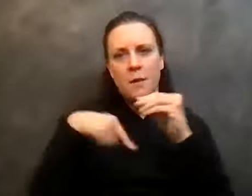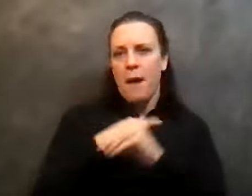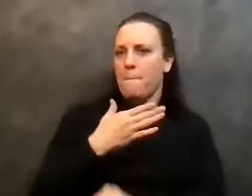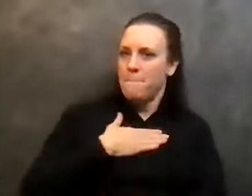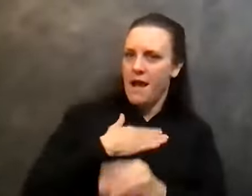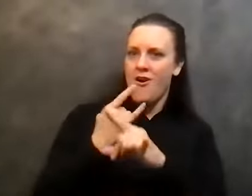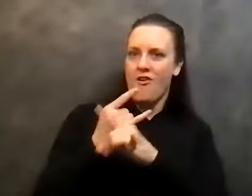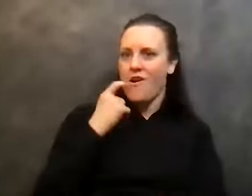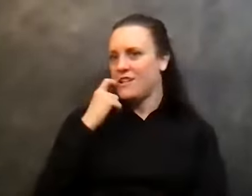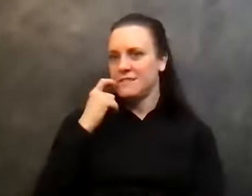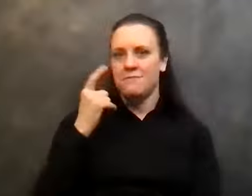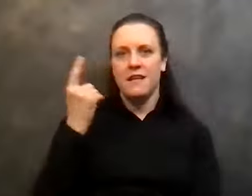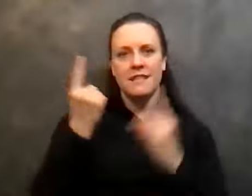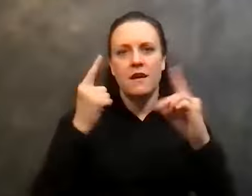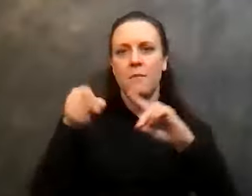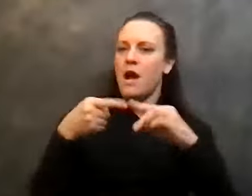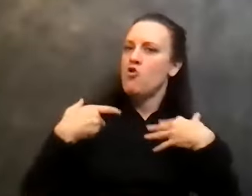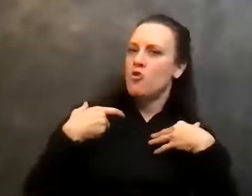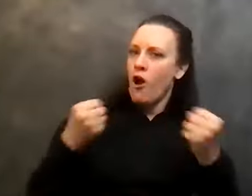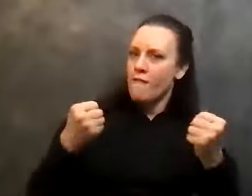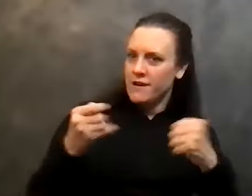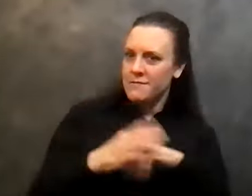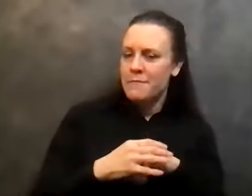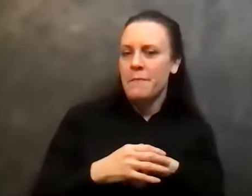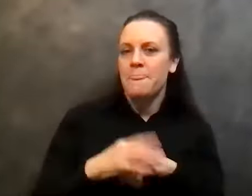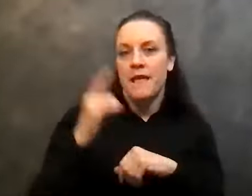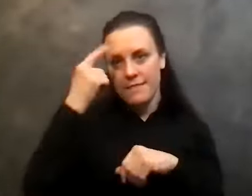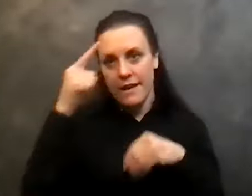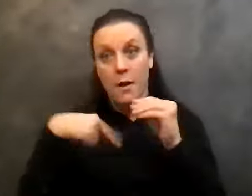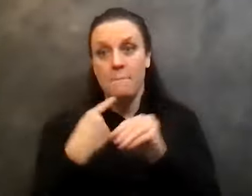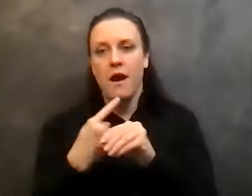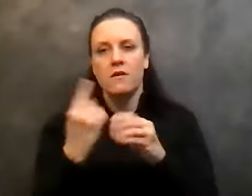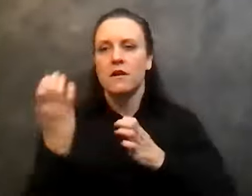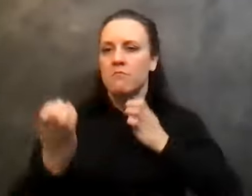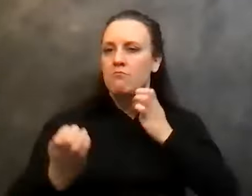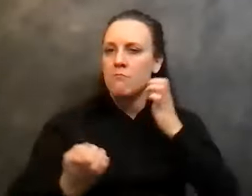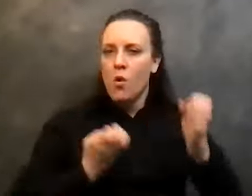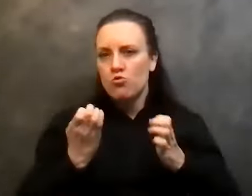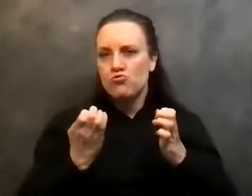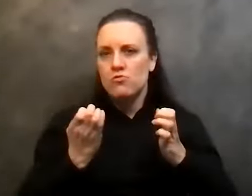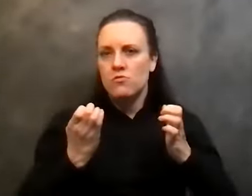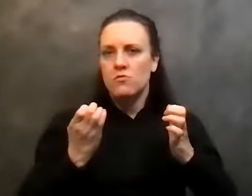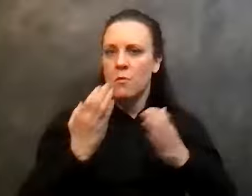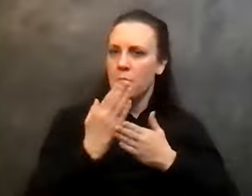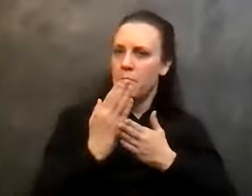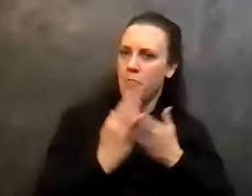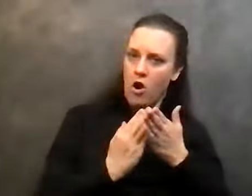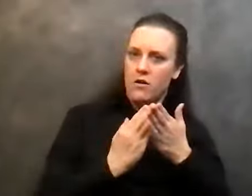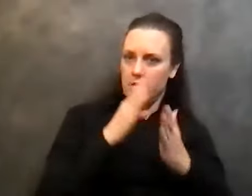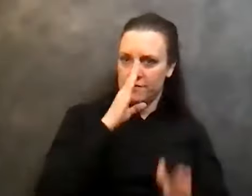think about recovery. They made me think about the emotional part of sobriety, which